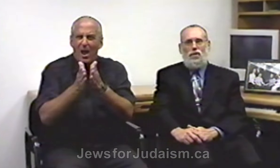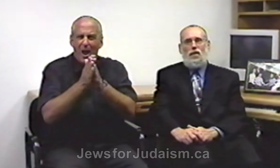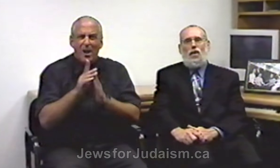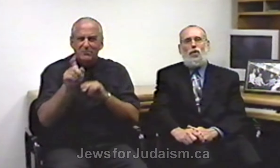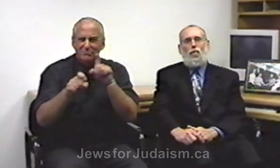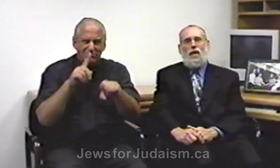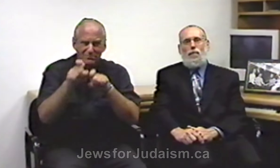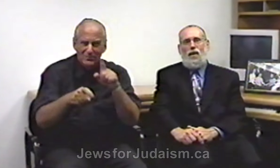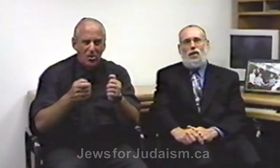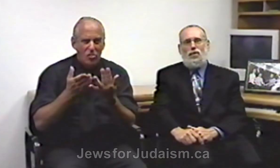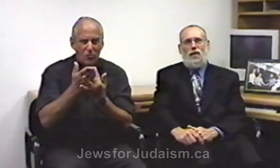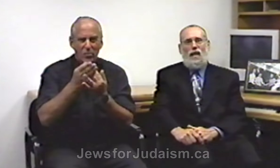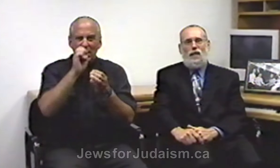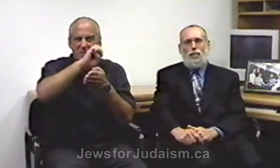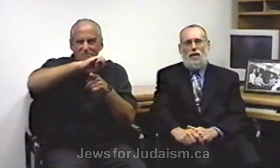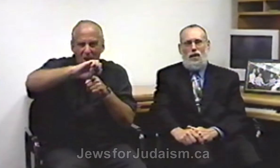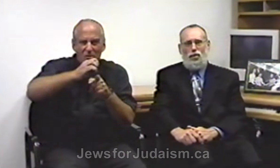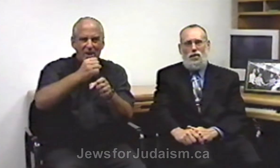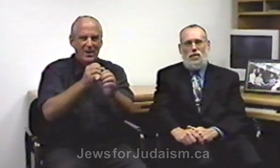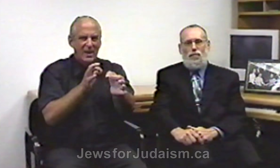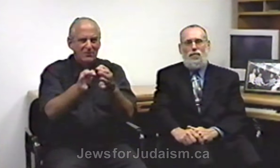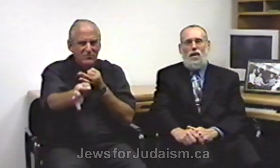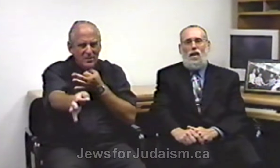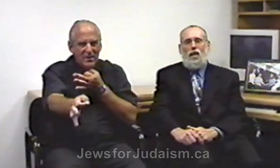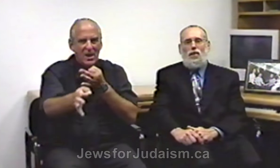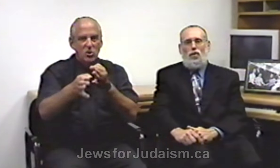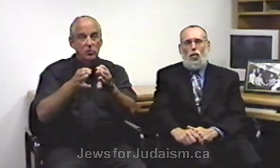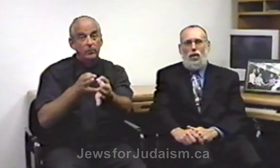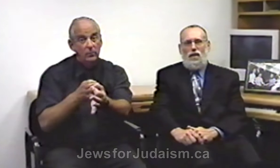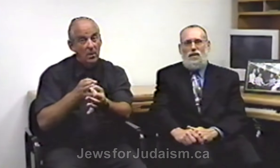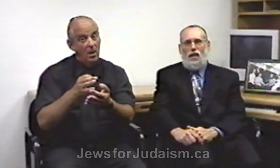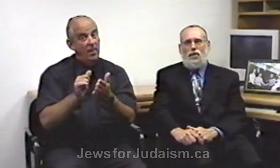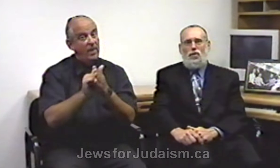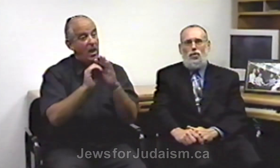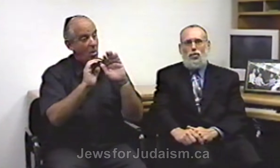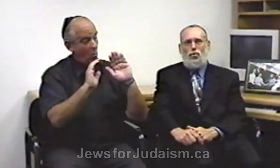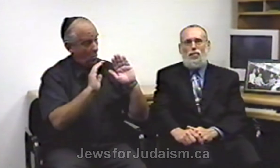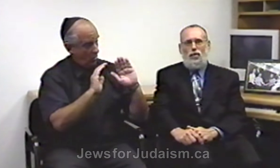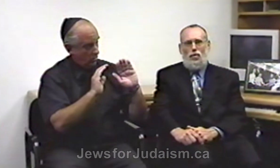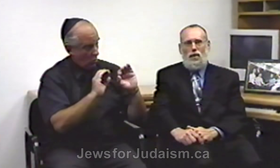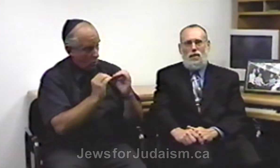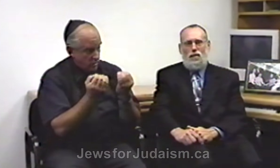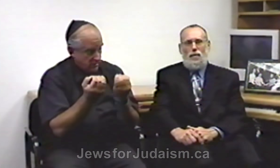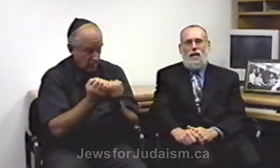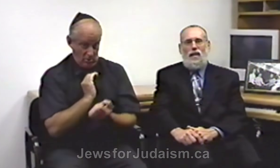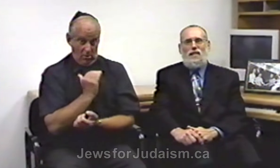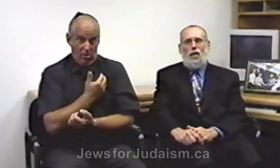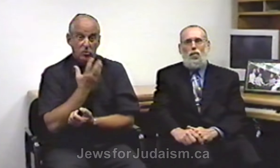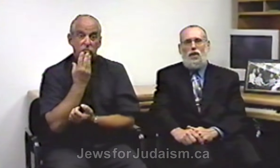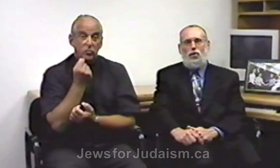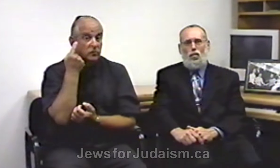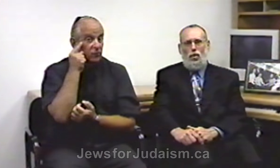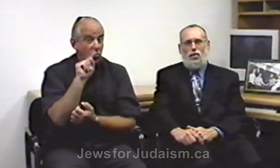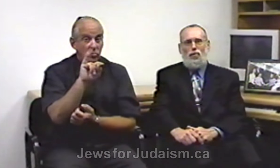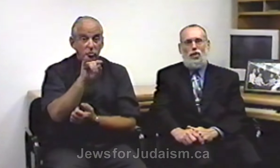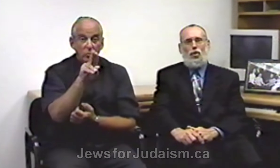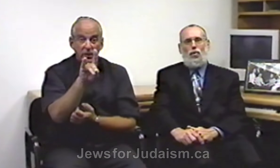through emails to get explanations the organization Jews for Judaism is a resource for you